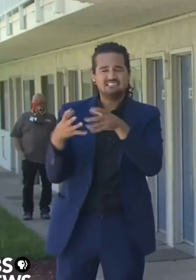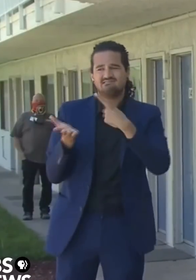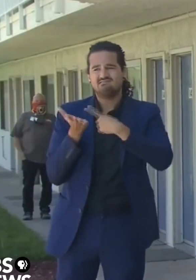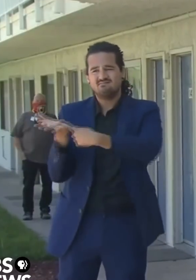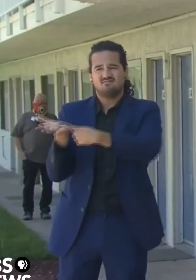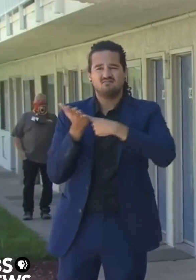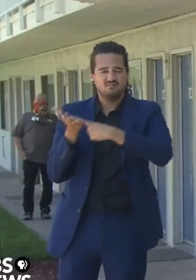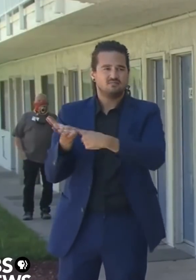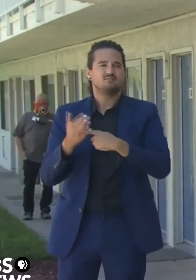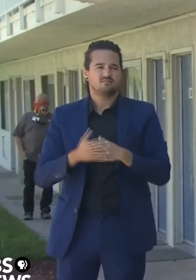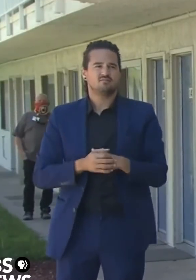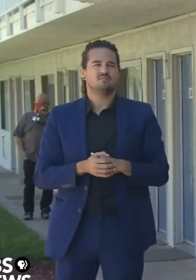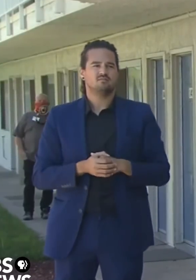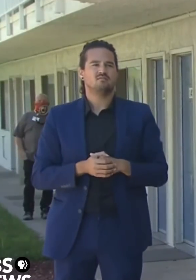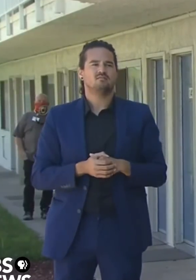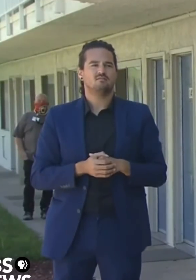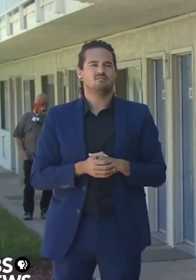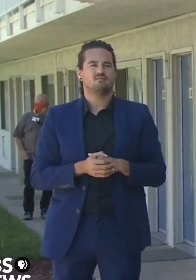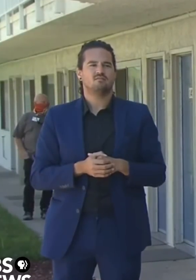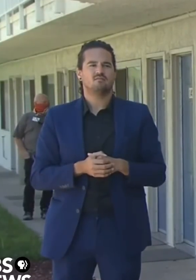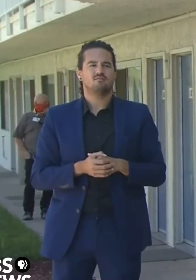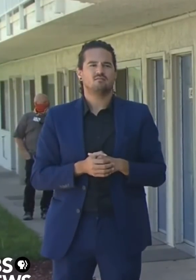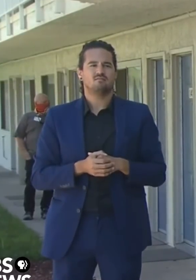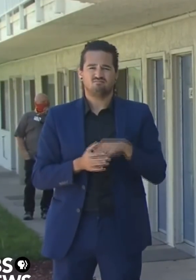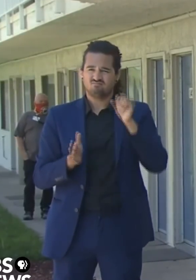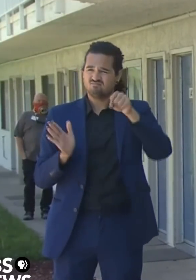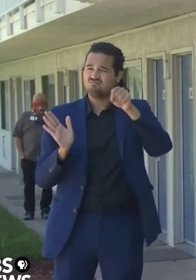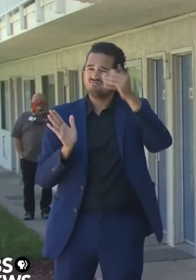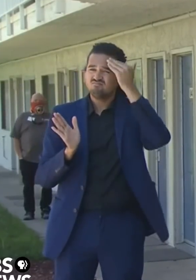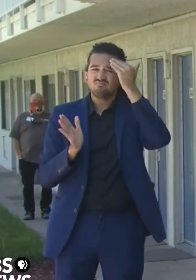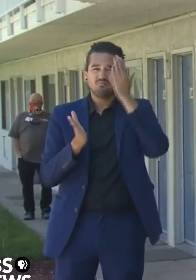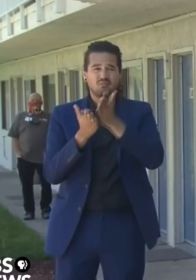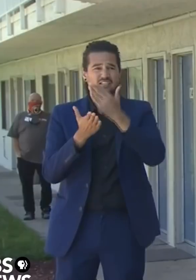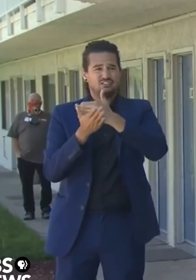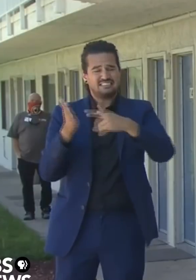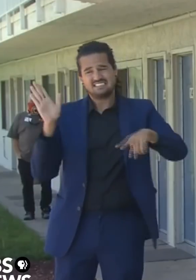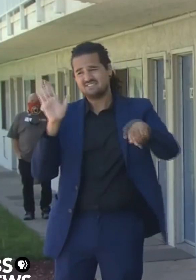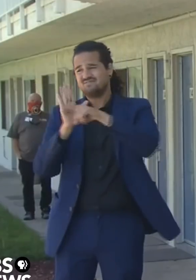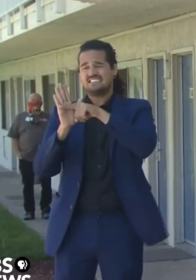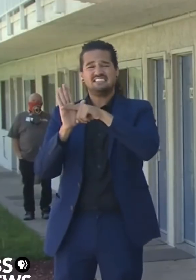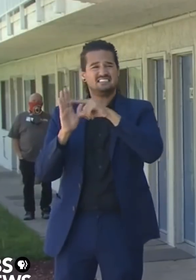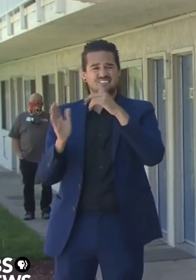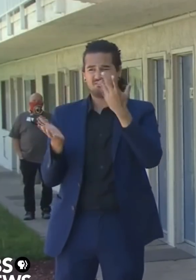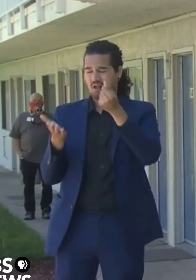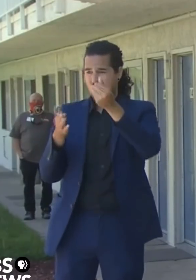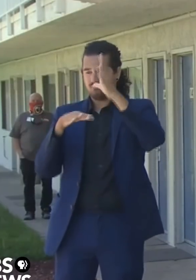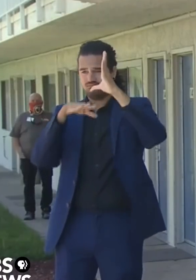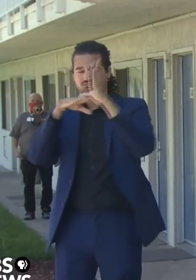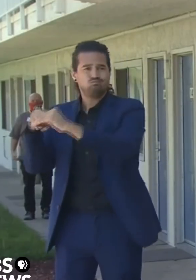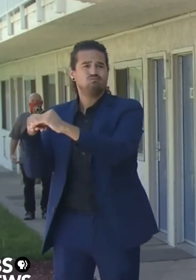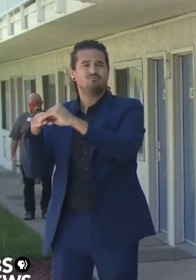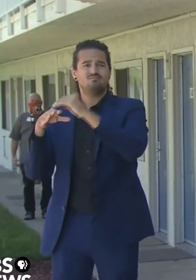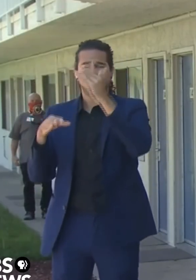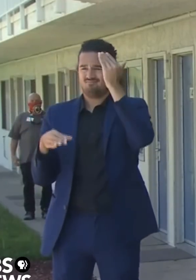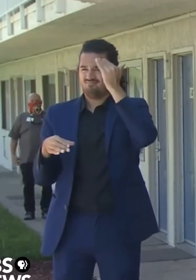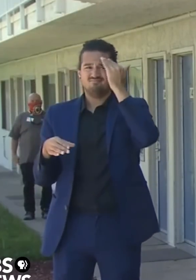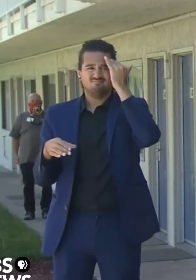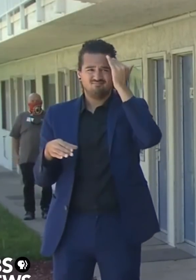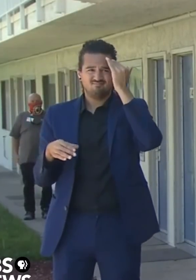an unprecedented shortfall in such a very focused or short period of time again $6 billion